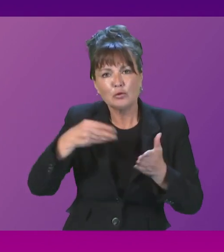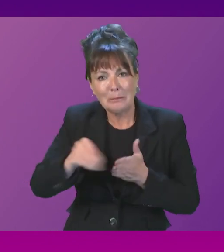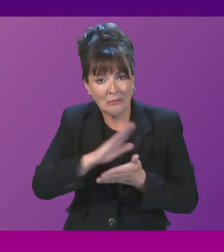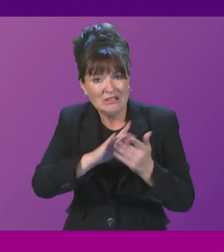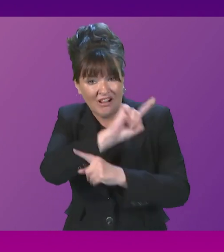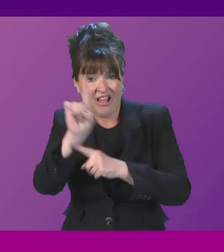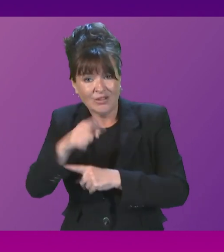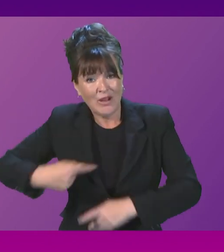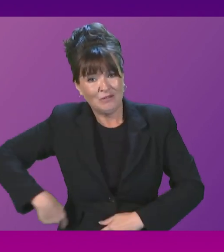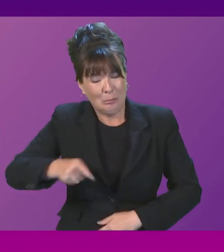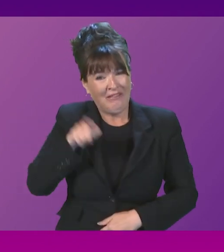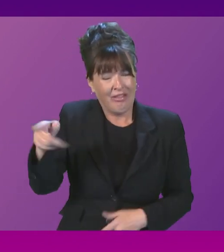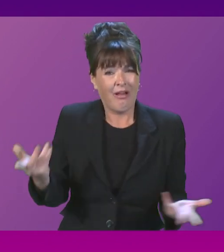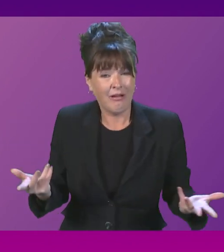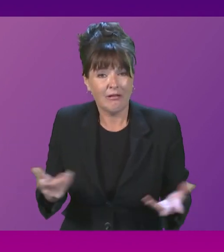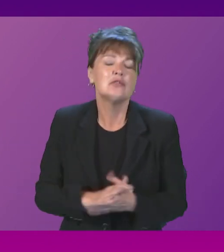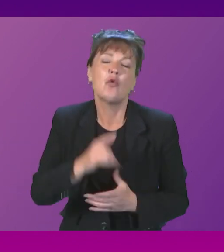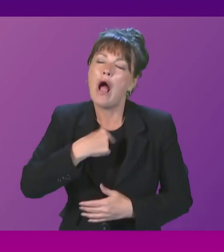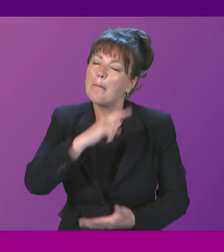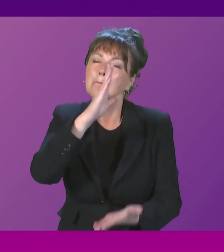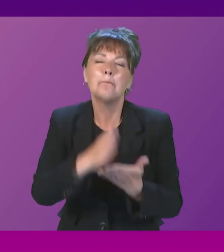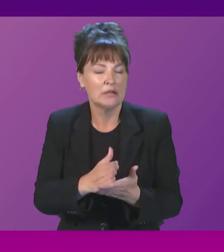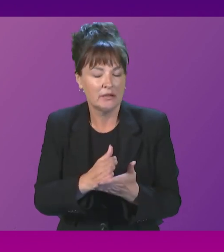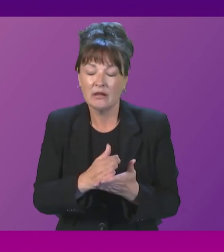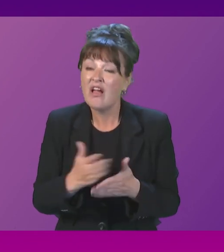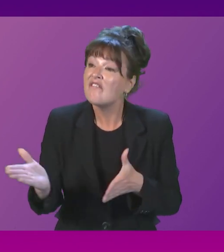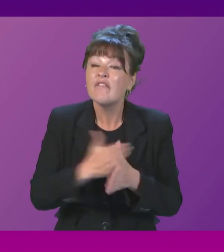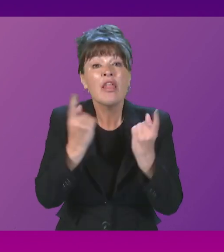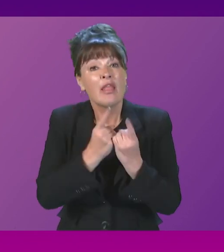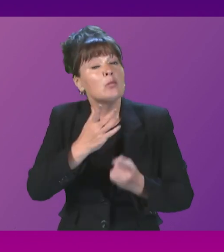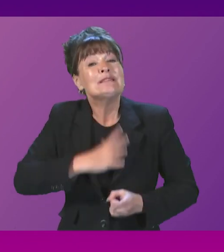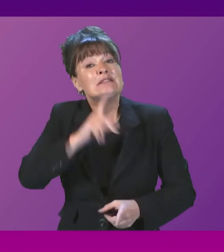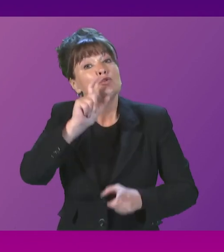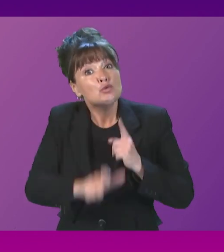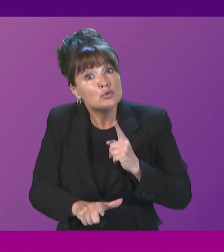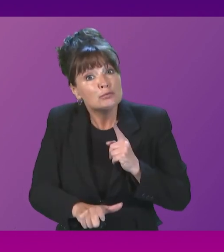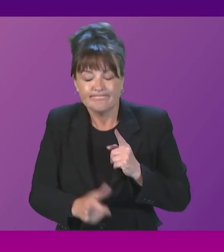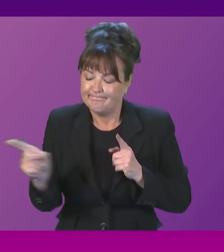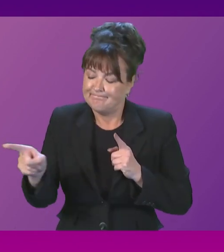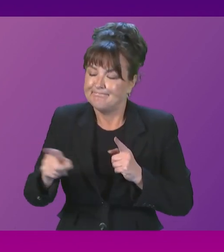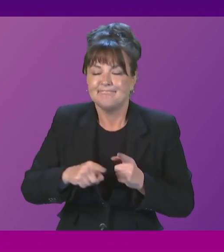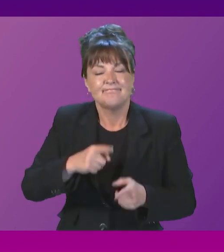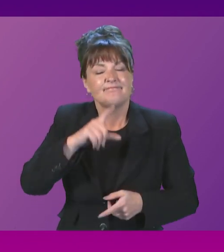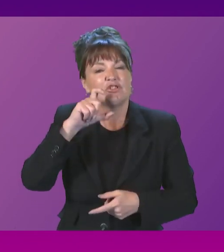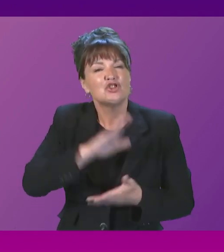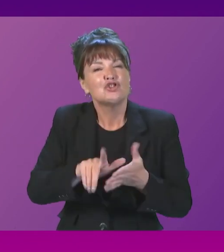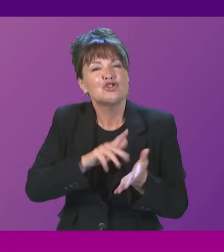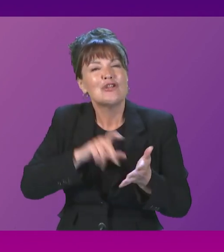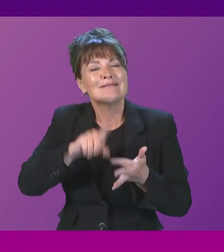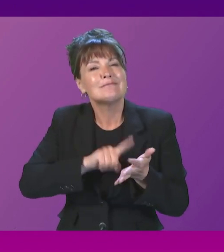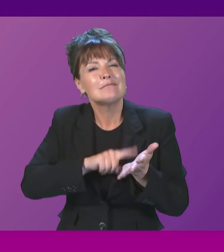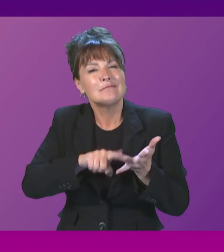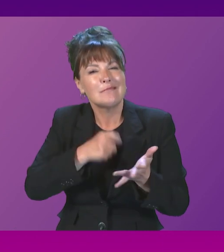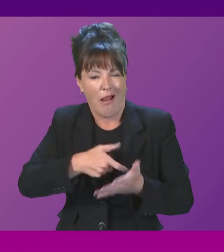as a first step to restoring the UK's badly damaged financial credibility, the Chancellor should urgently reverse the